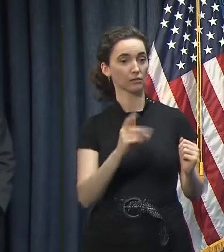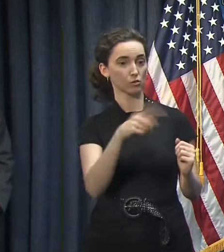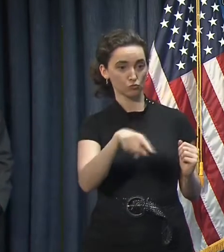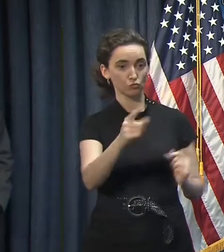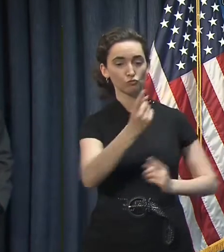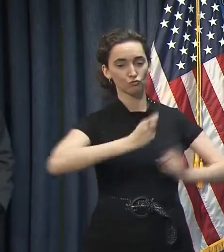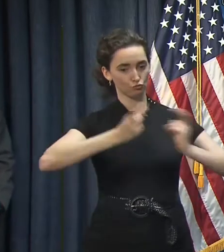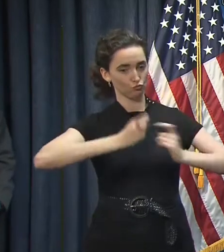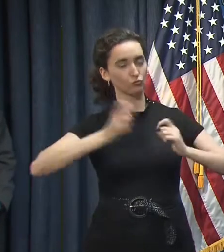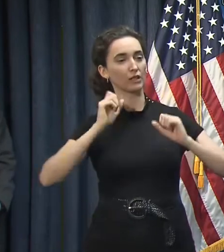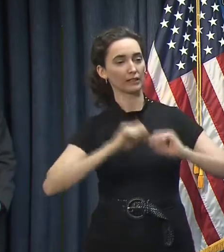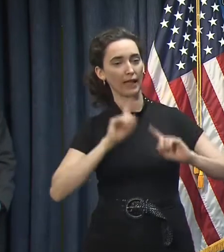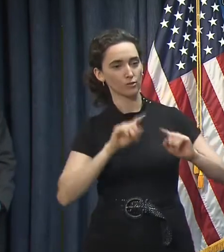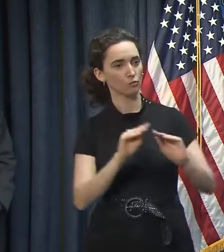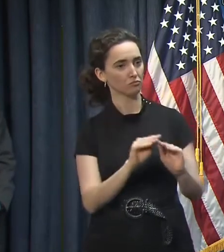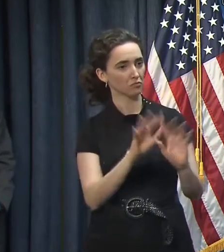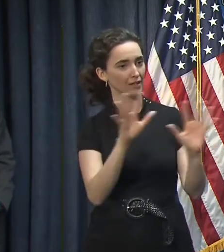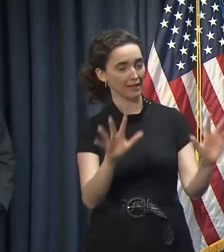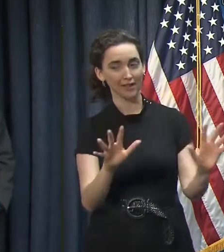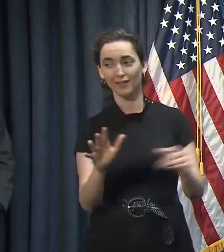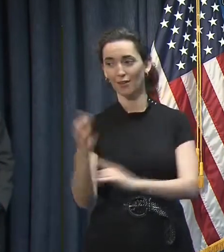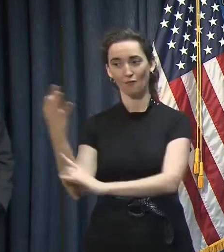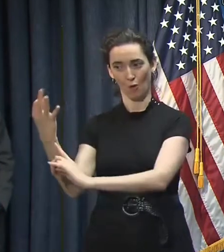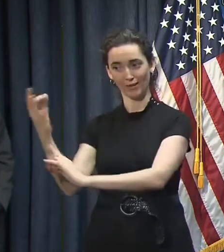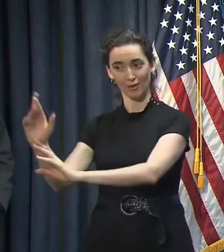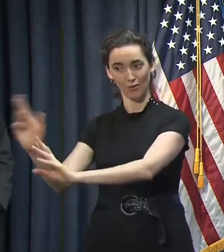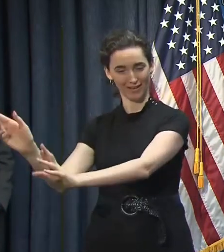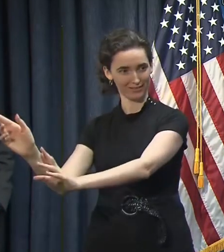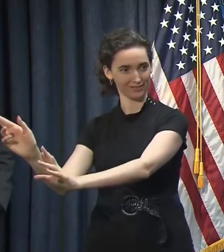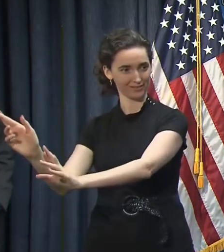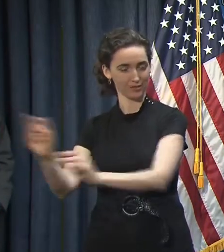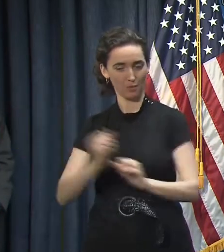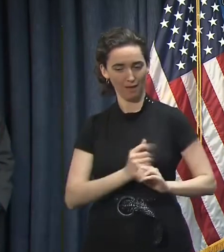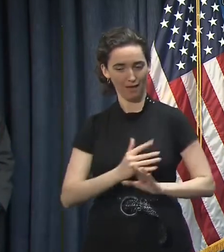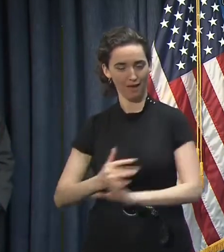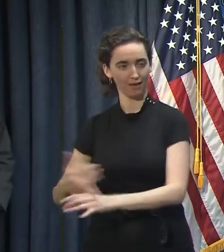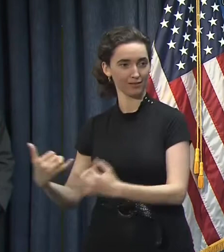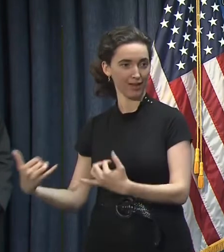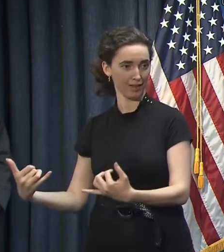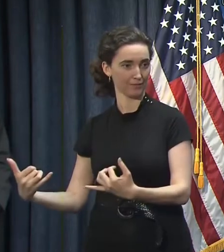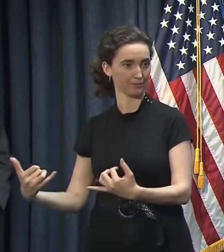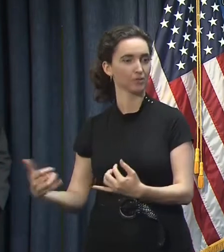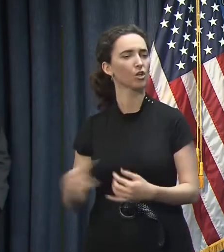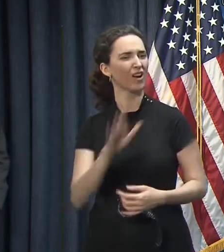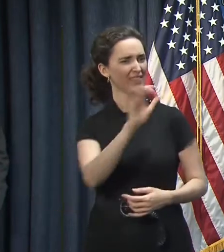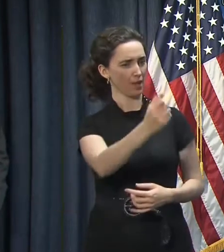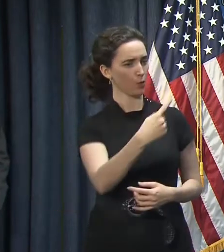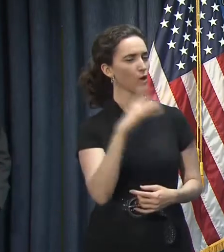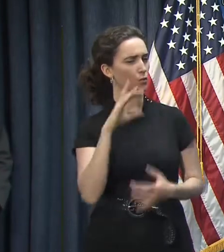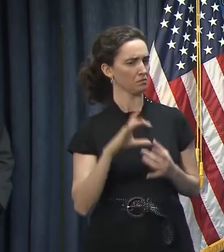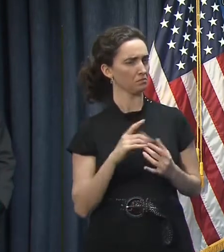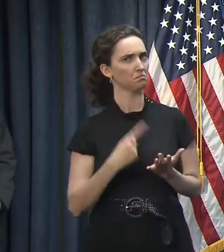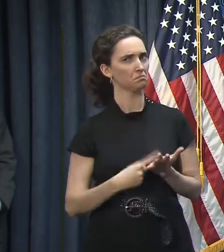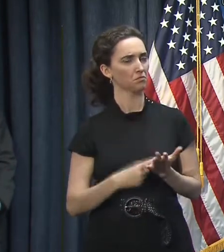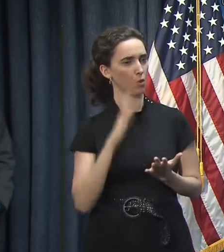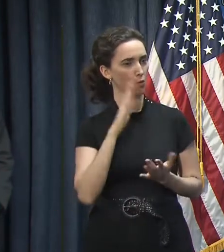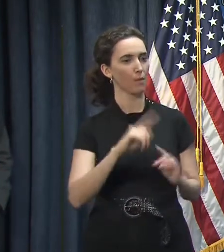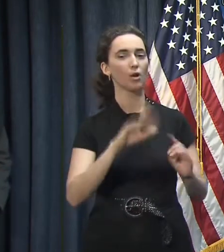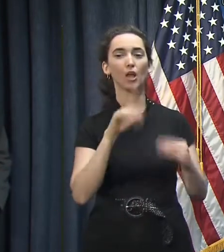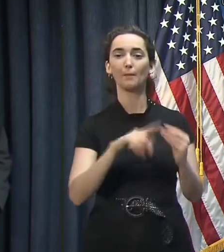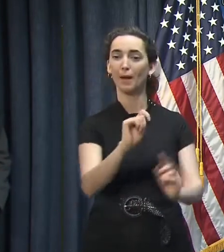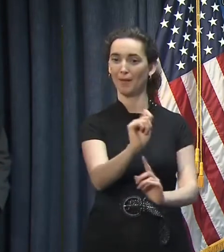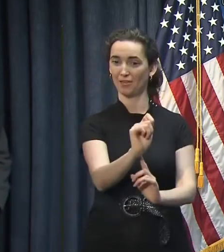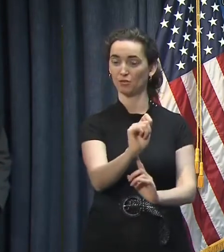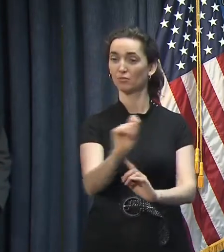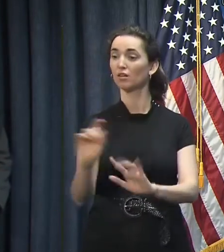and get those things clarified before Friday, and we'll take a look at that. But I do, since you mentioned the word bathroom, I want to